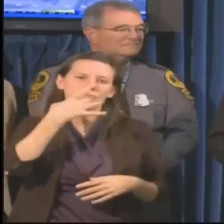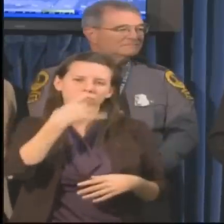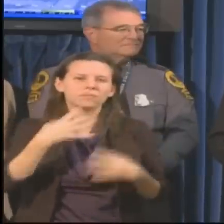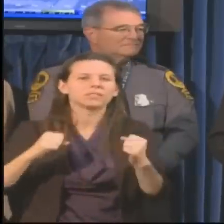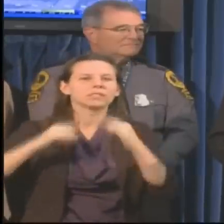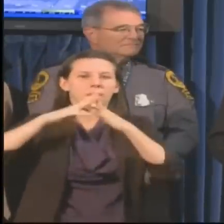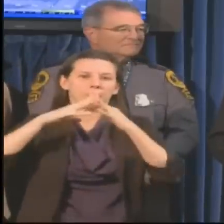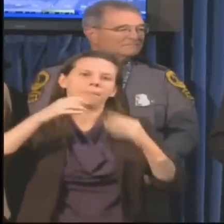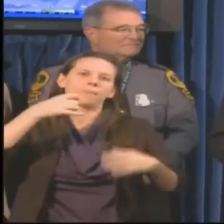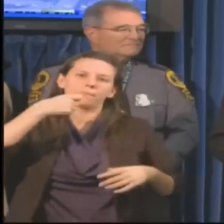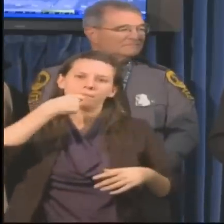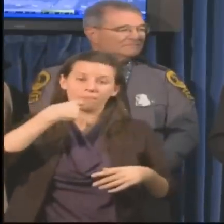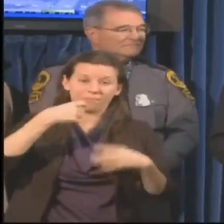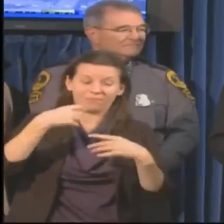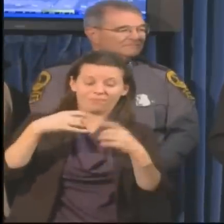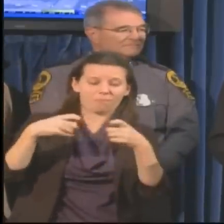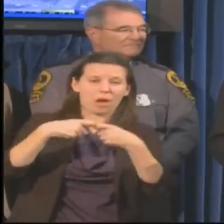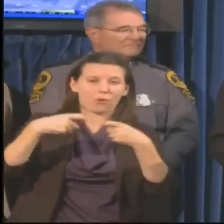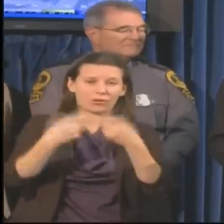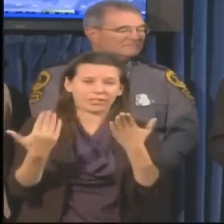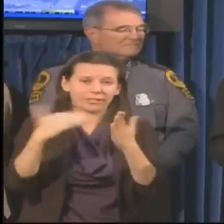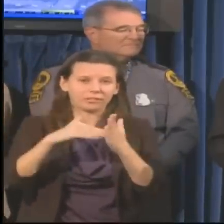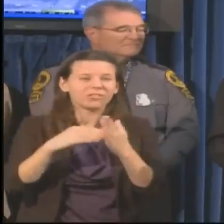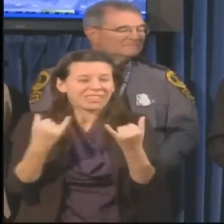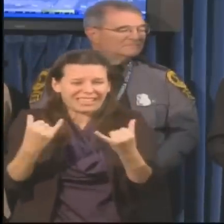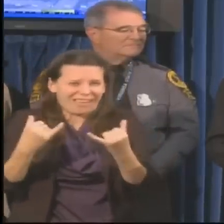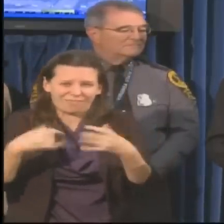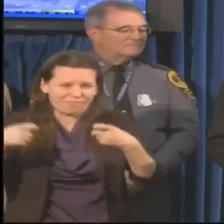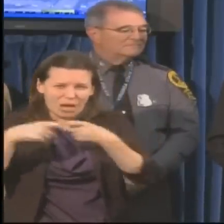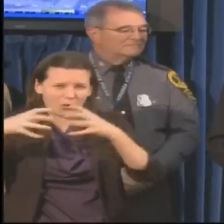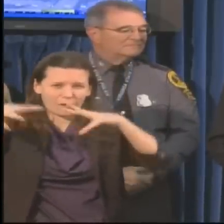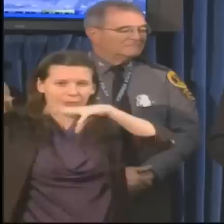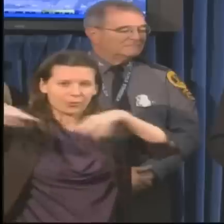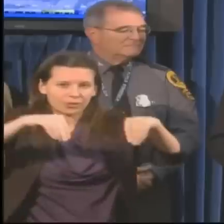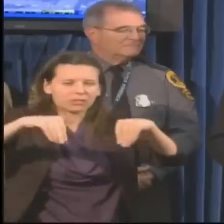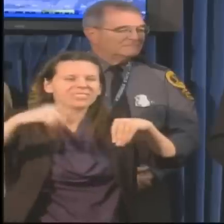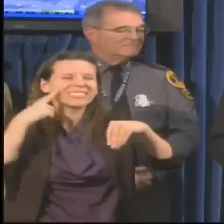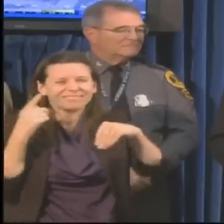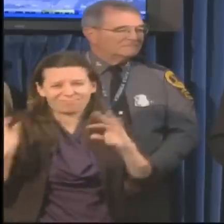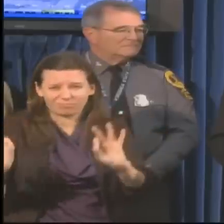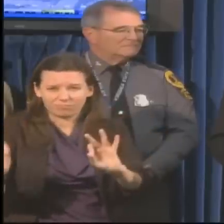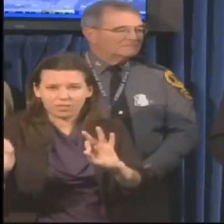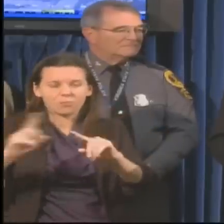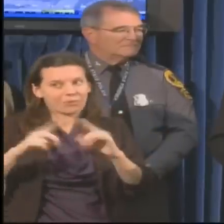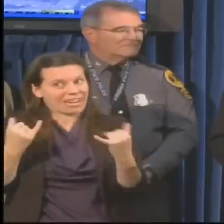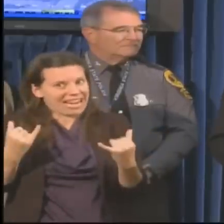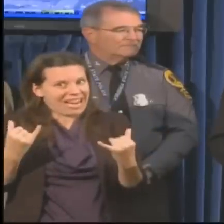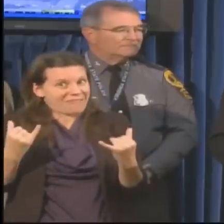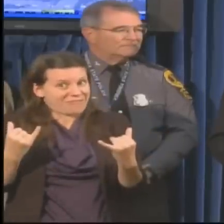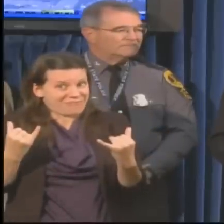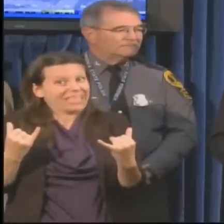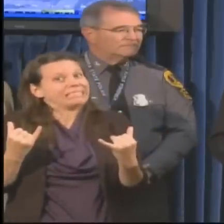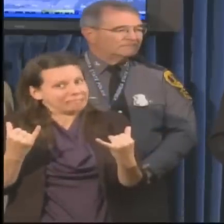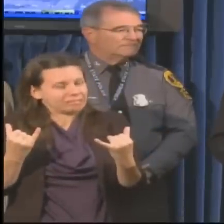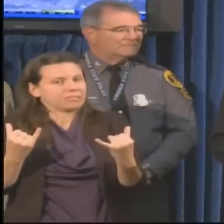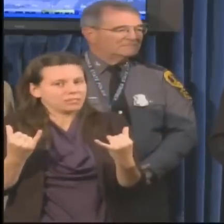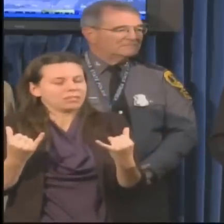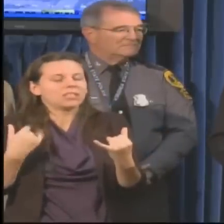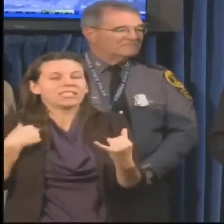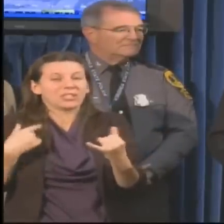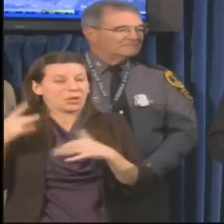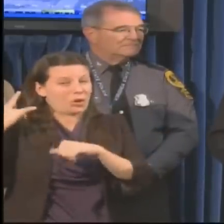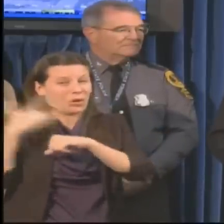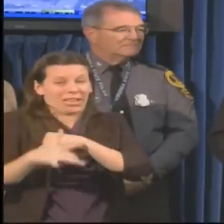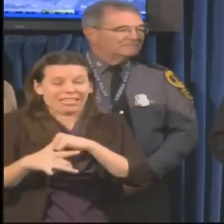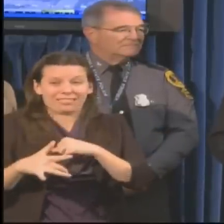point, the power outages have been relatively minimal, but we're just at the early stages of the storm. So much more widespread outages are